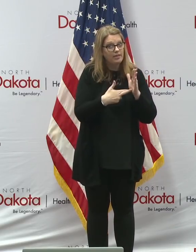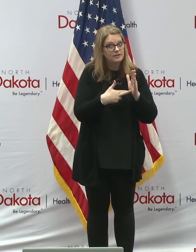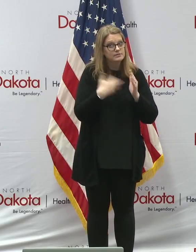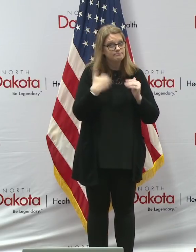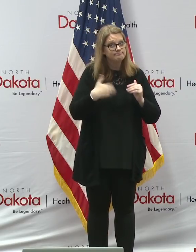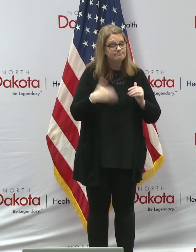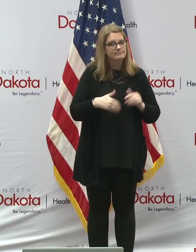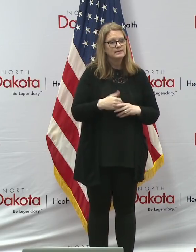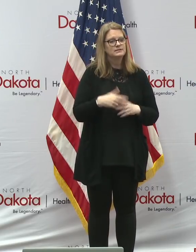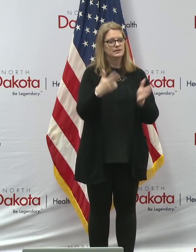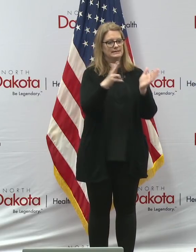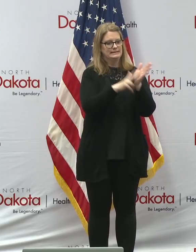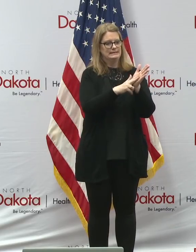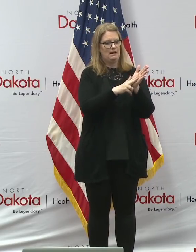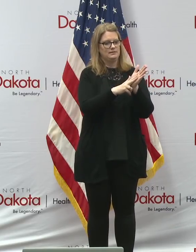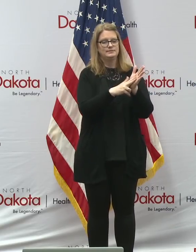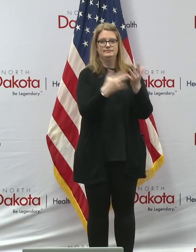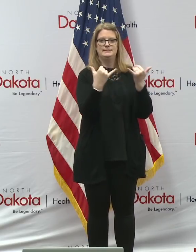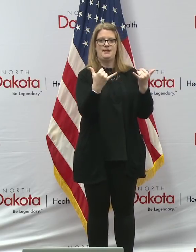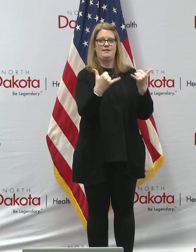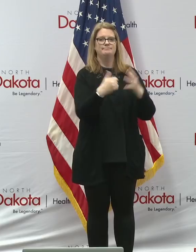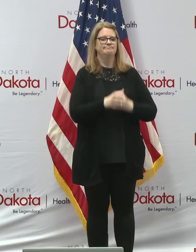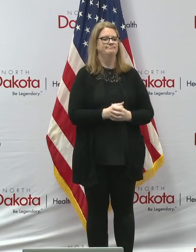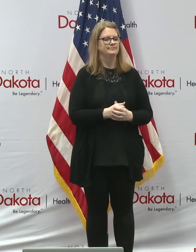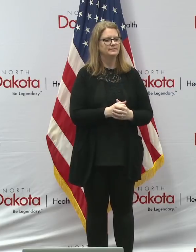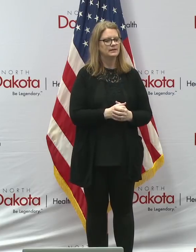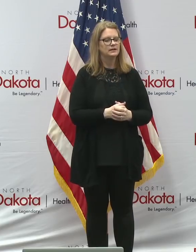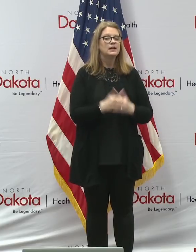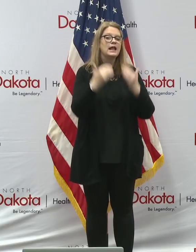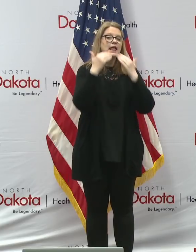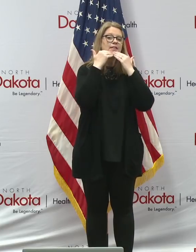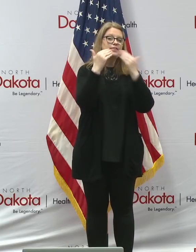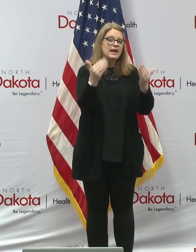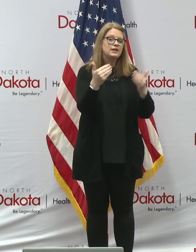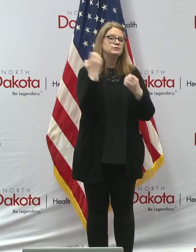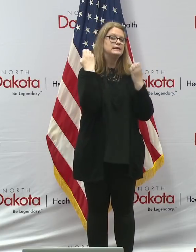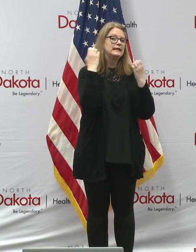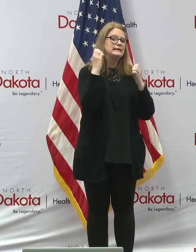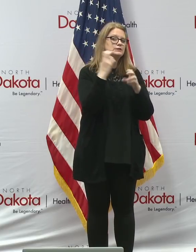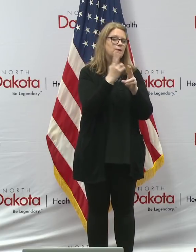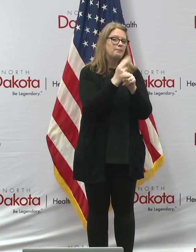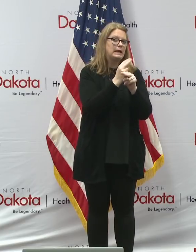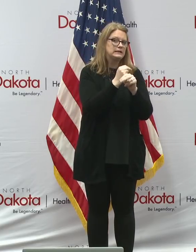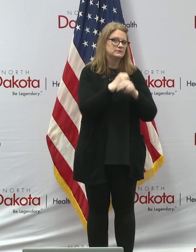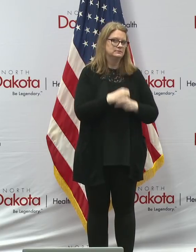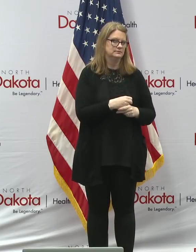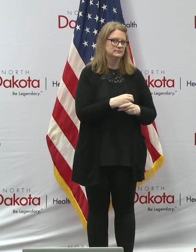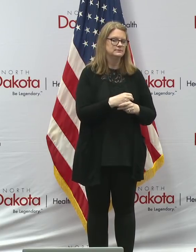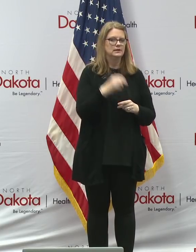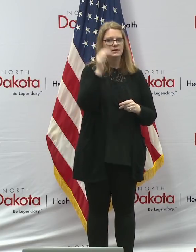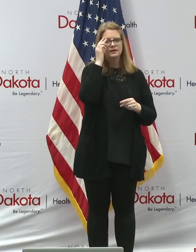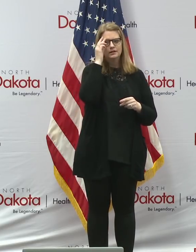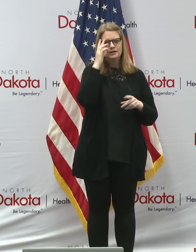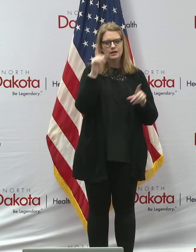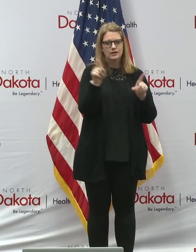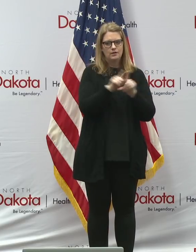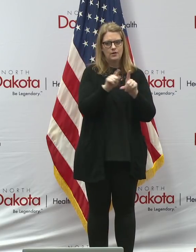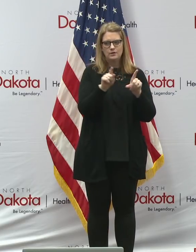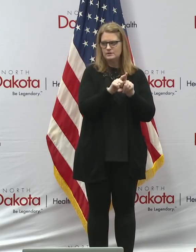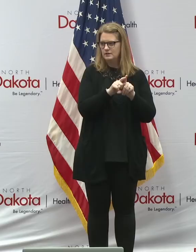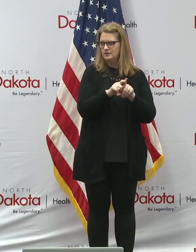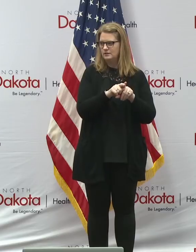that signed and posted as of today. So thank you to the Easter bunny. And for our diligent and